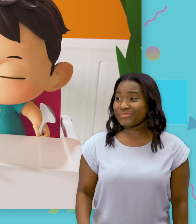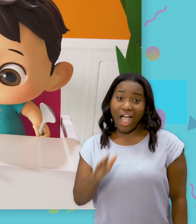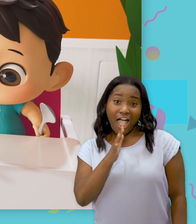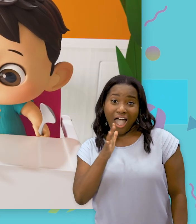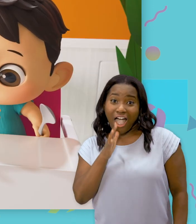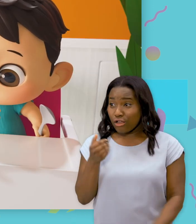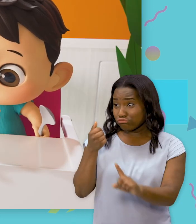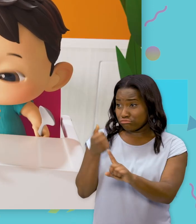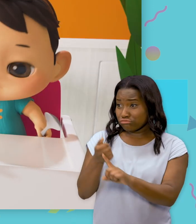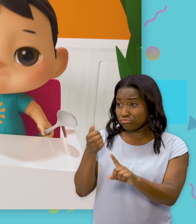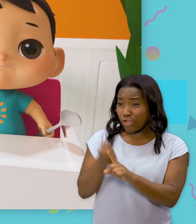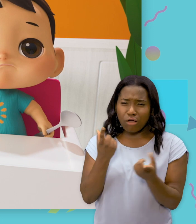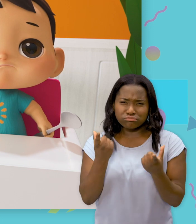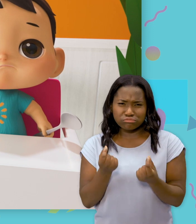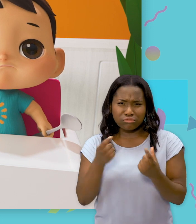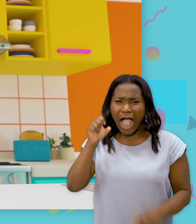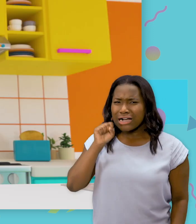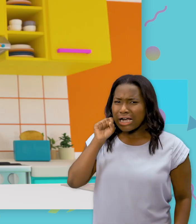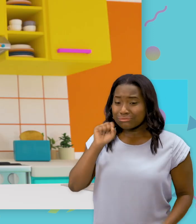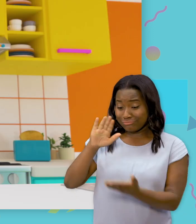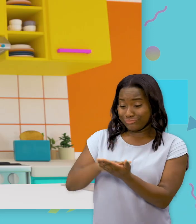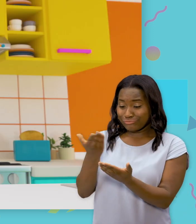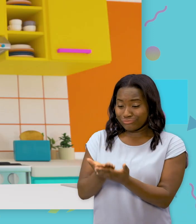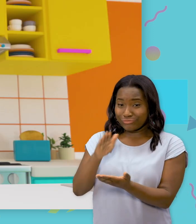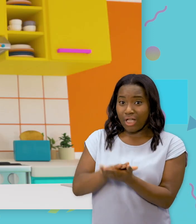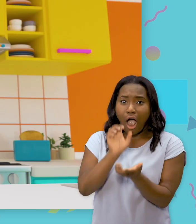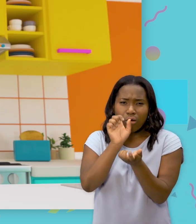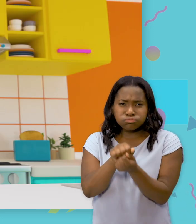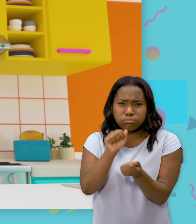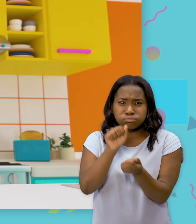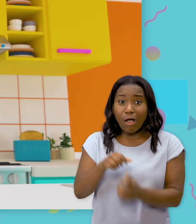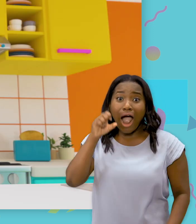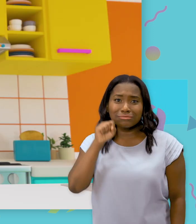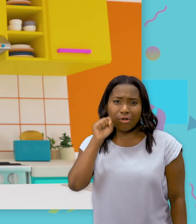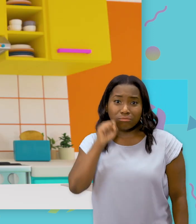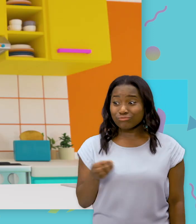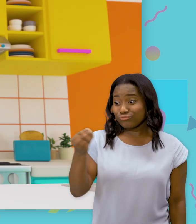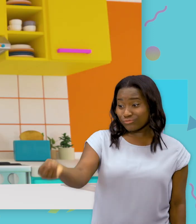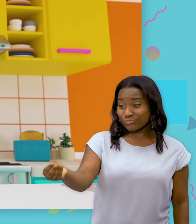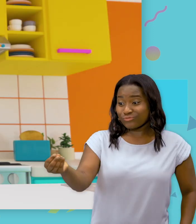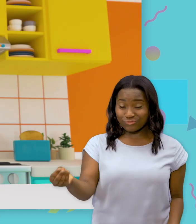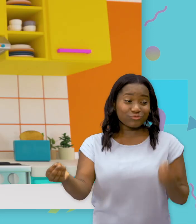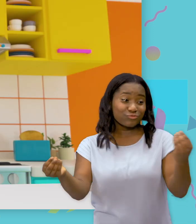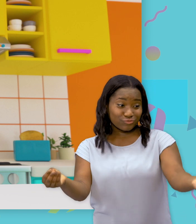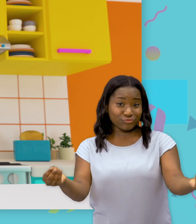Mummy's cooking carrots, they're crunchy when you eat Would you like a carrot? That would be a treat